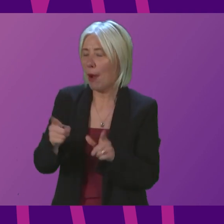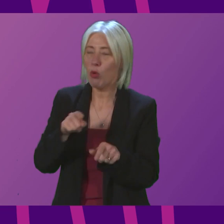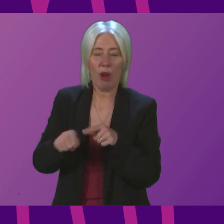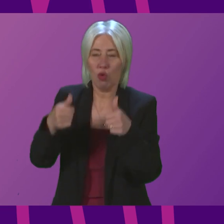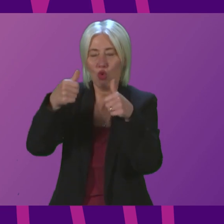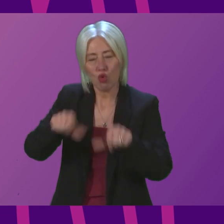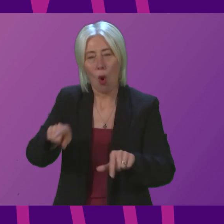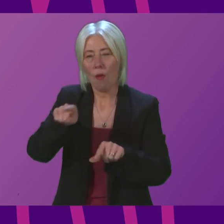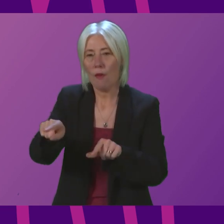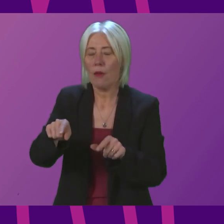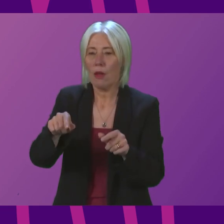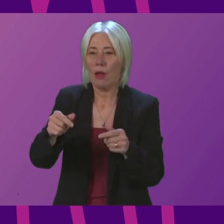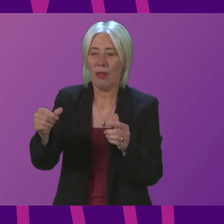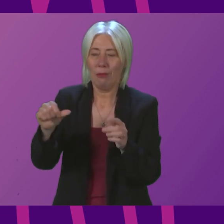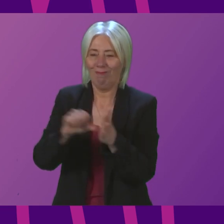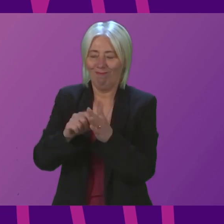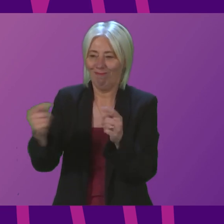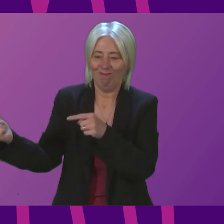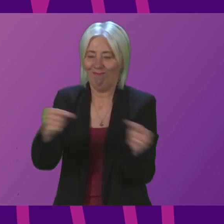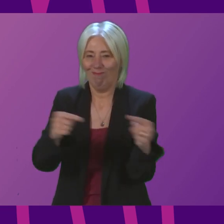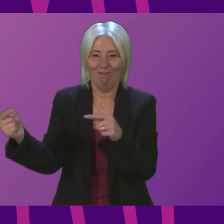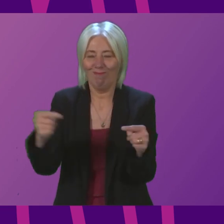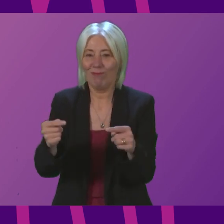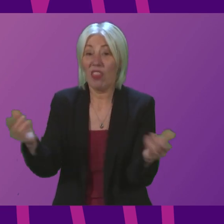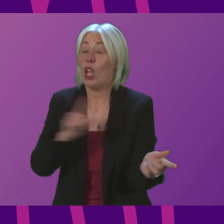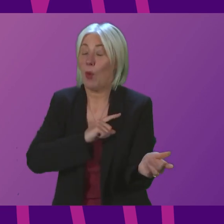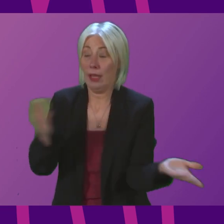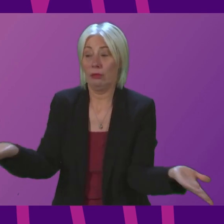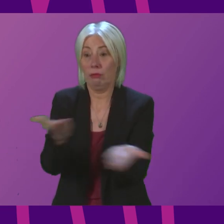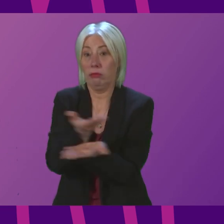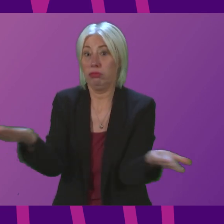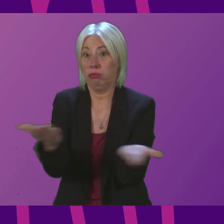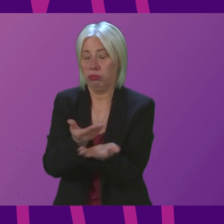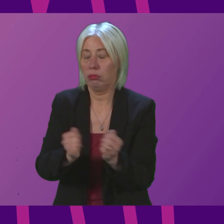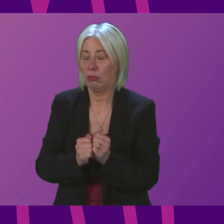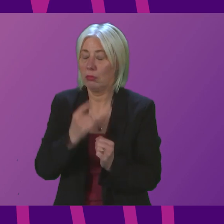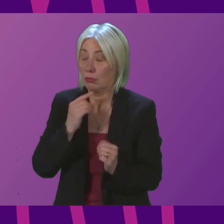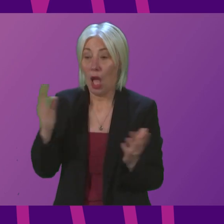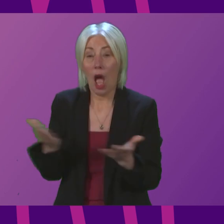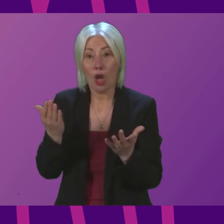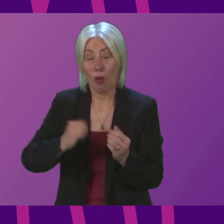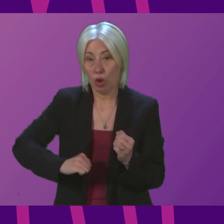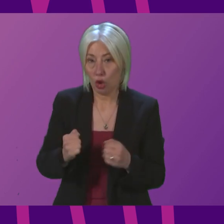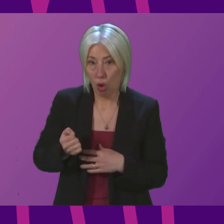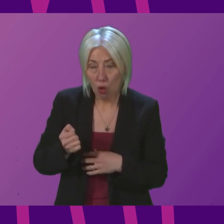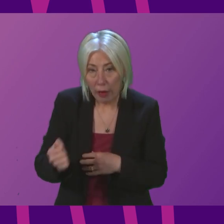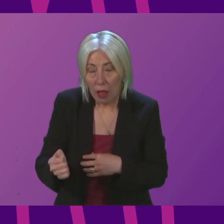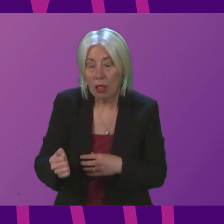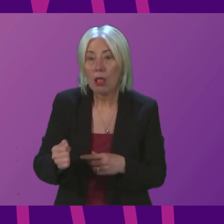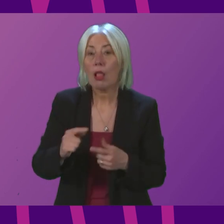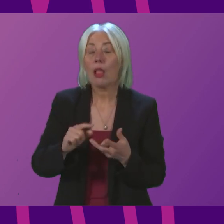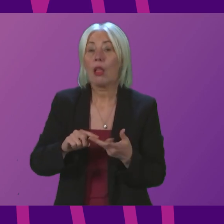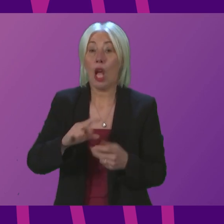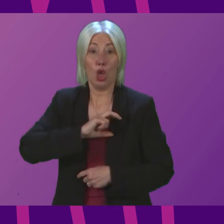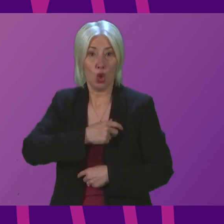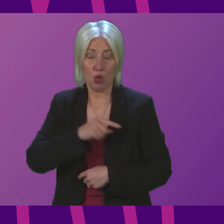to resolve the dispute which is what the discussions are all about I encourage Scottrail and the trade